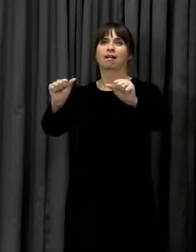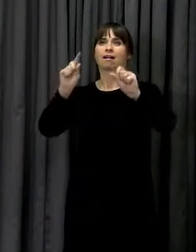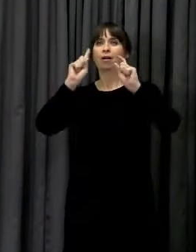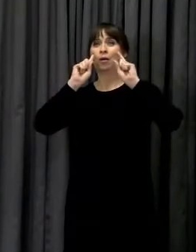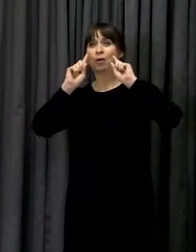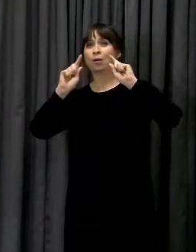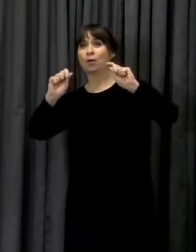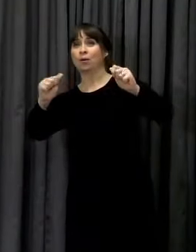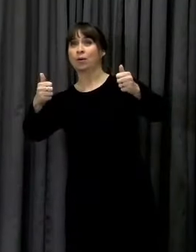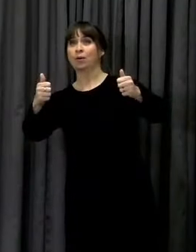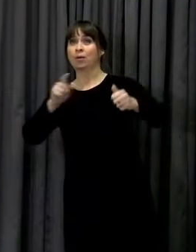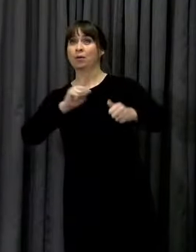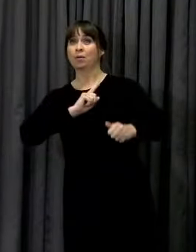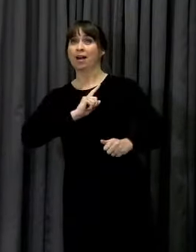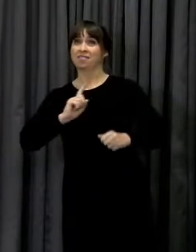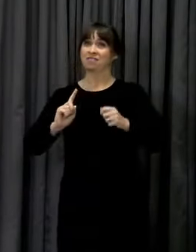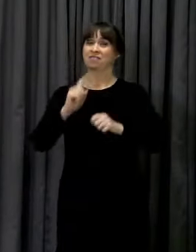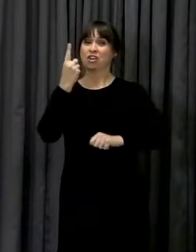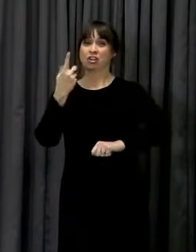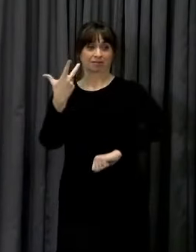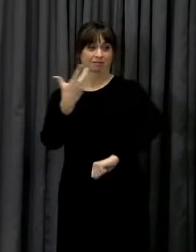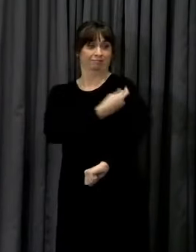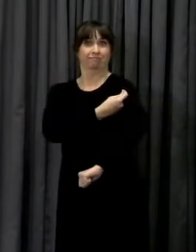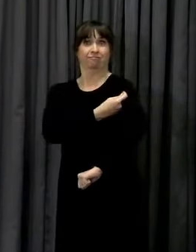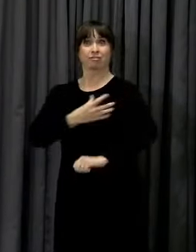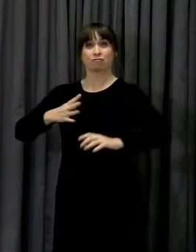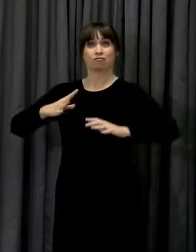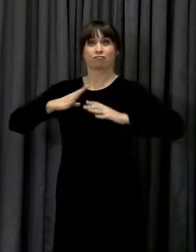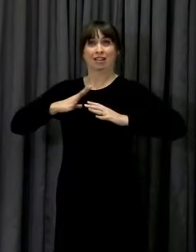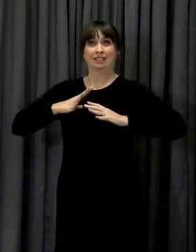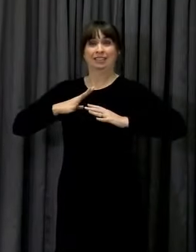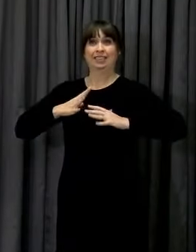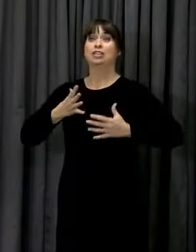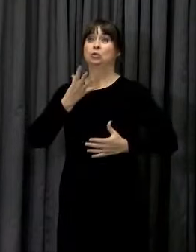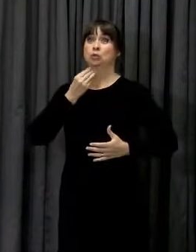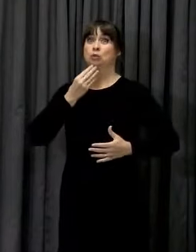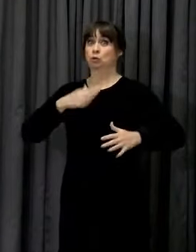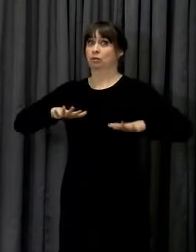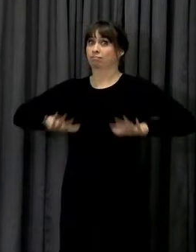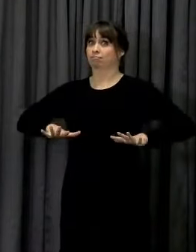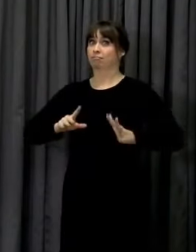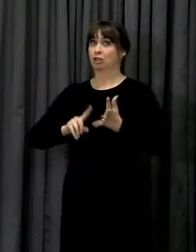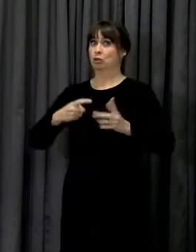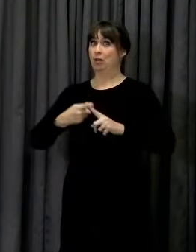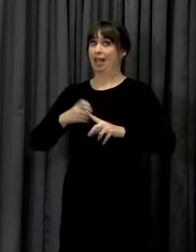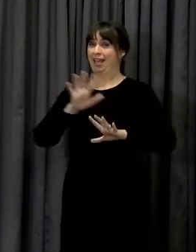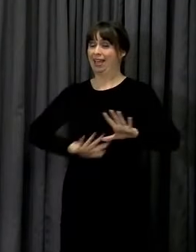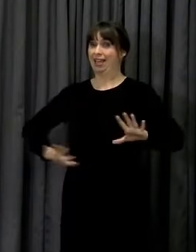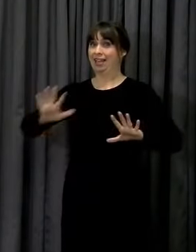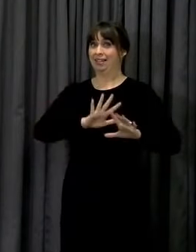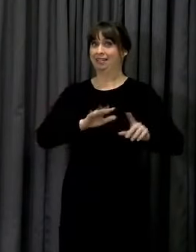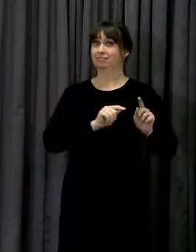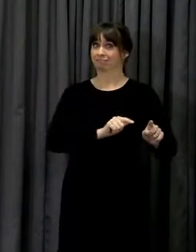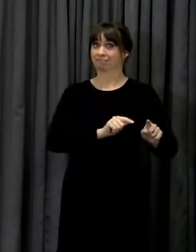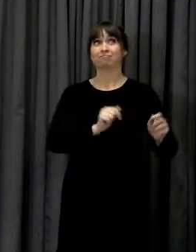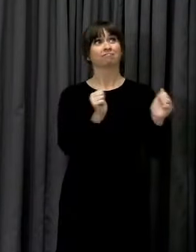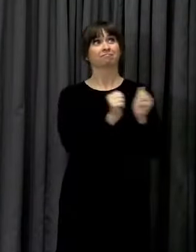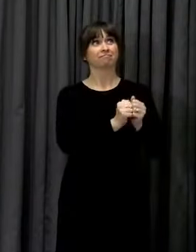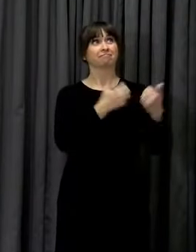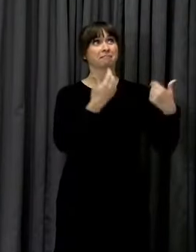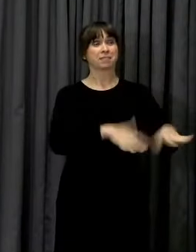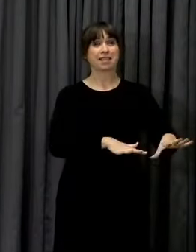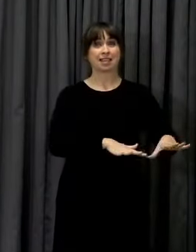The first COVID-19 vaccine is ready for use in the UK and we hope that the next one will follow